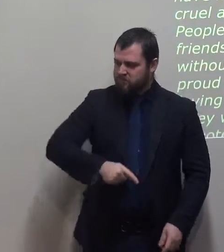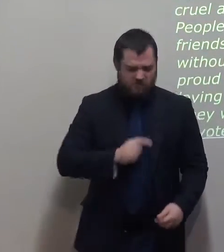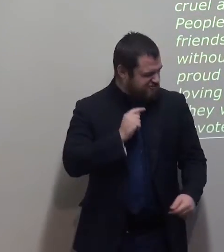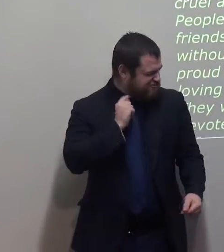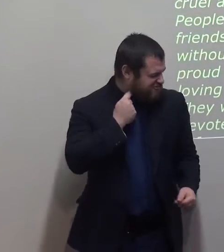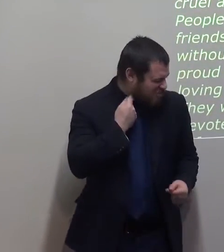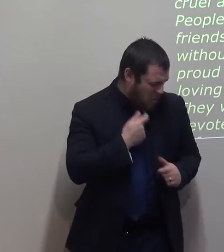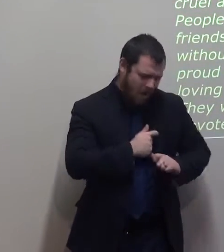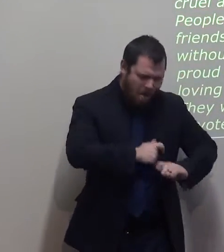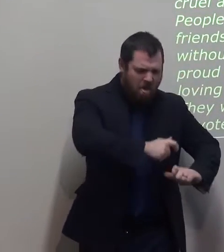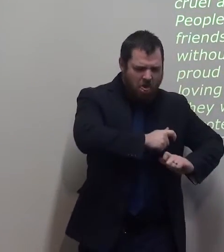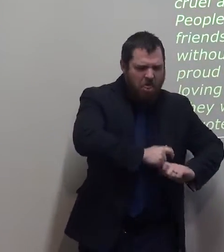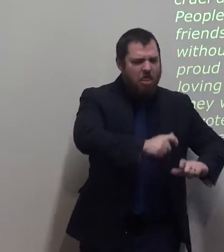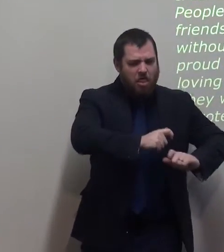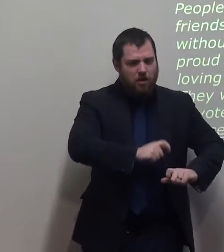People will turn against their friends.